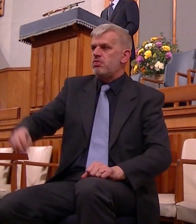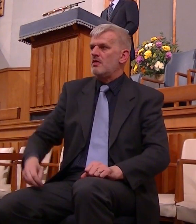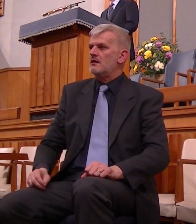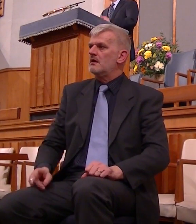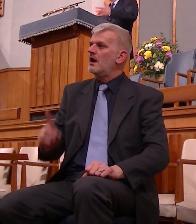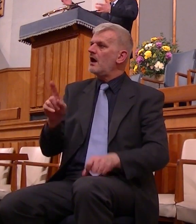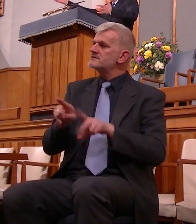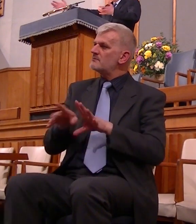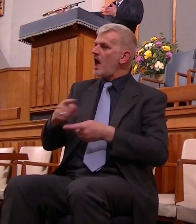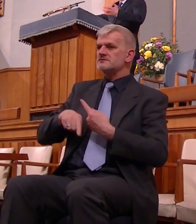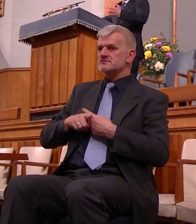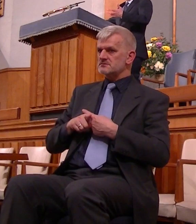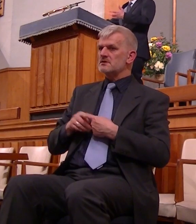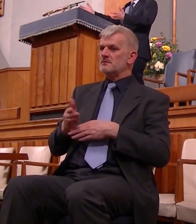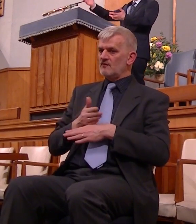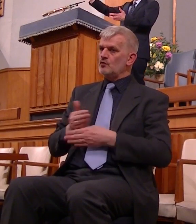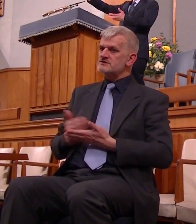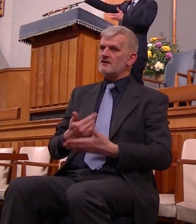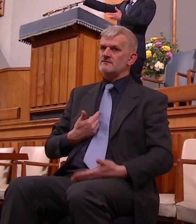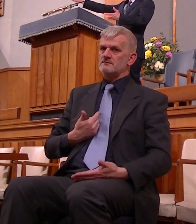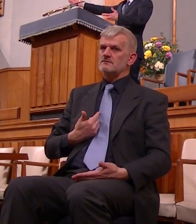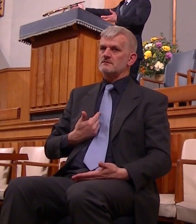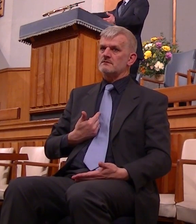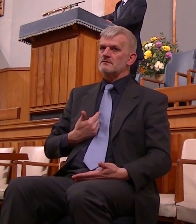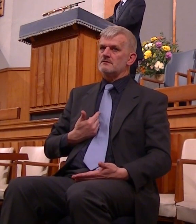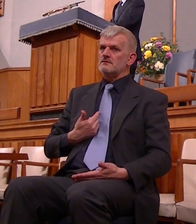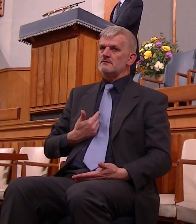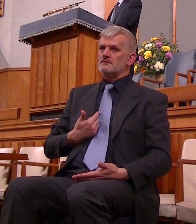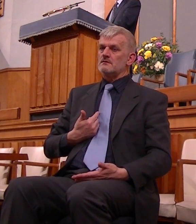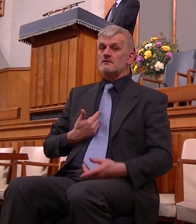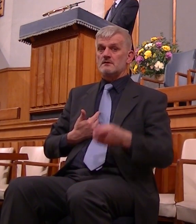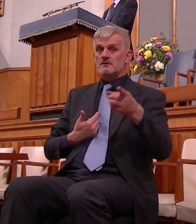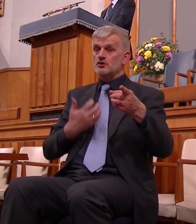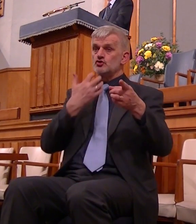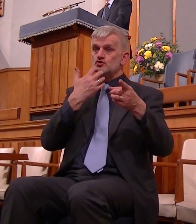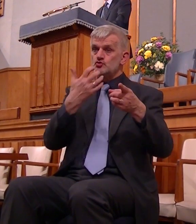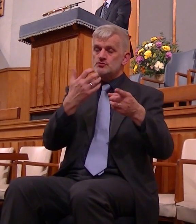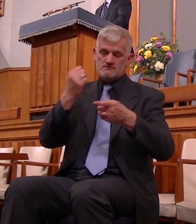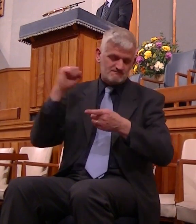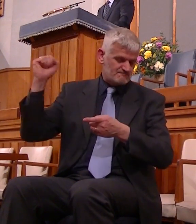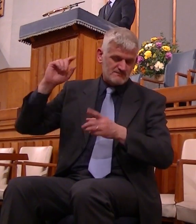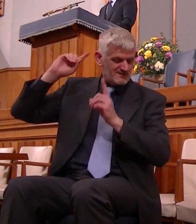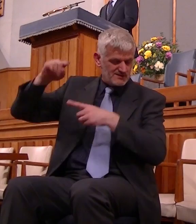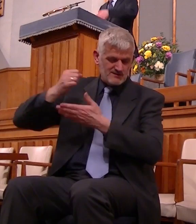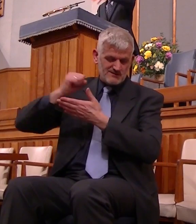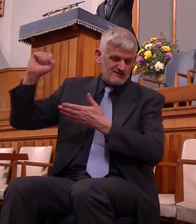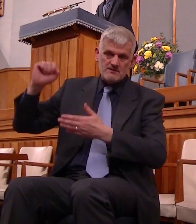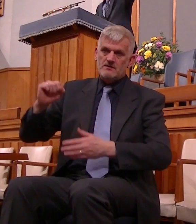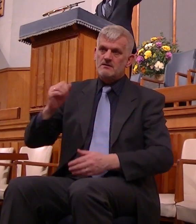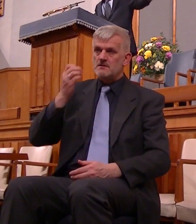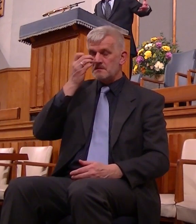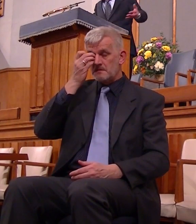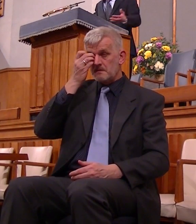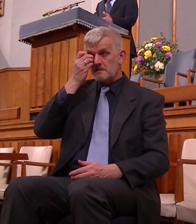picture of us also on the one hand a rebellious nation who would not respond to any of God's appeals to it on the